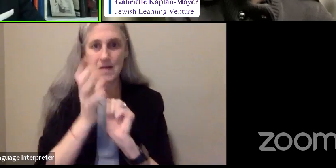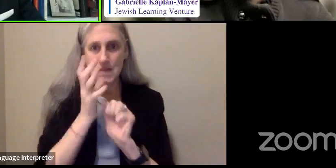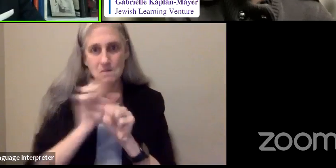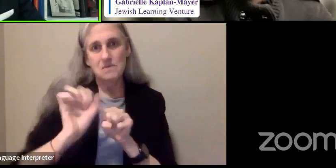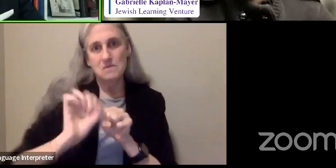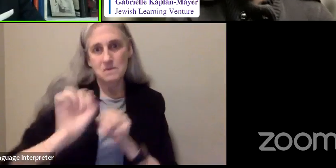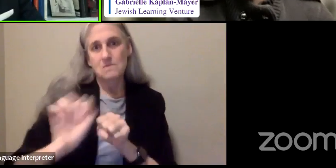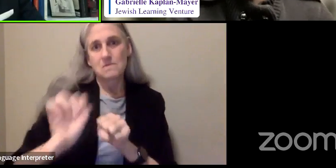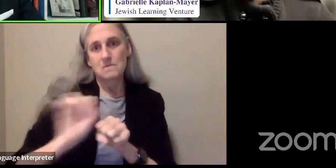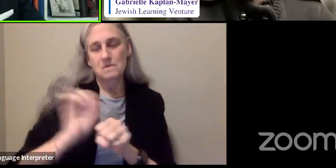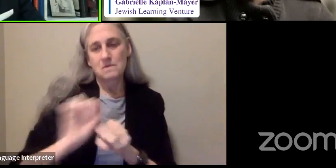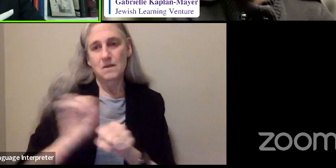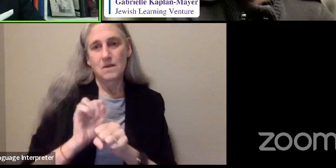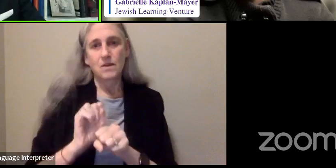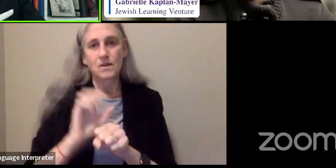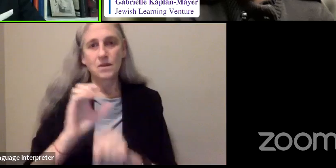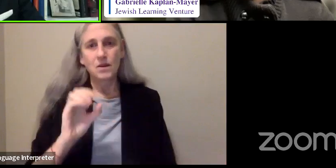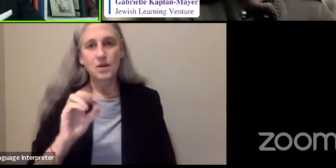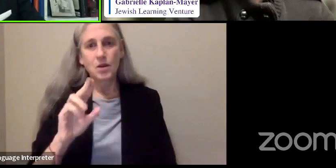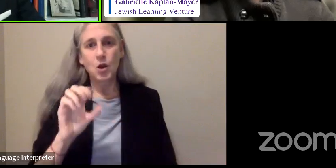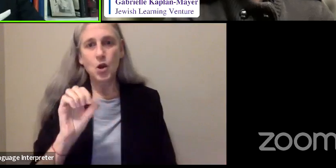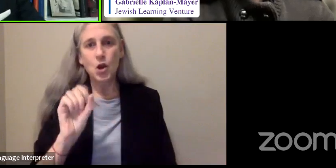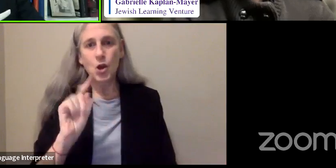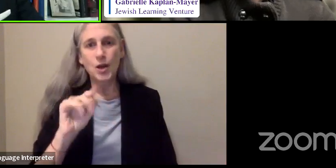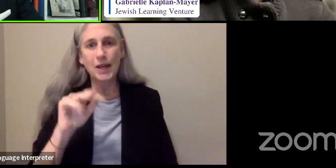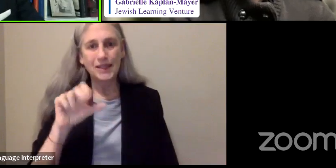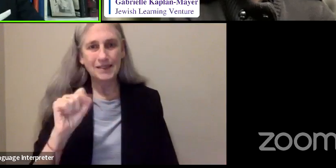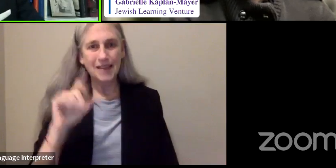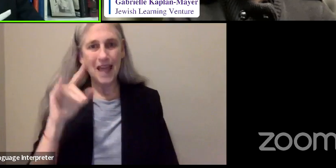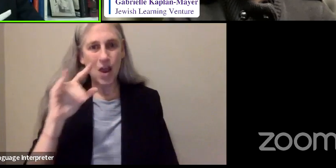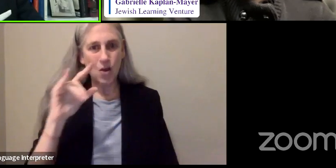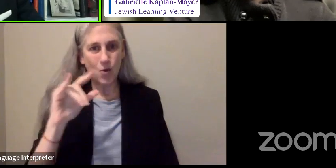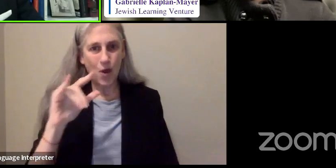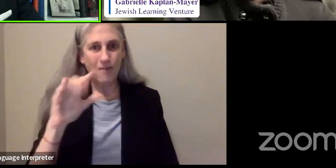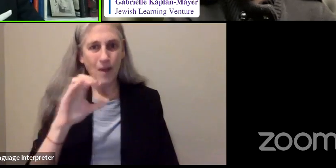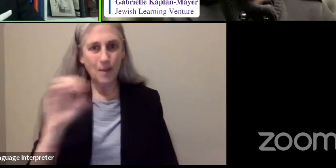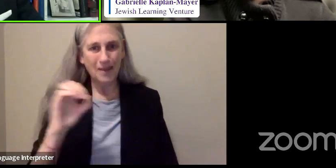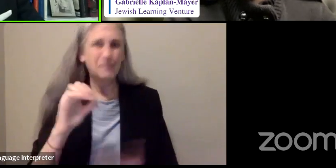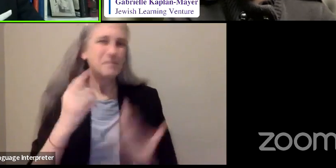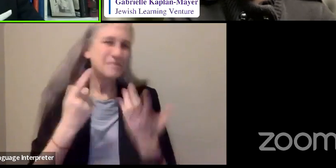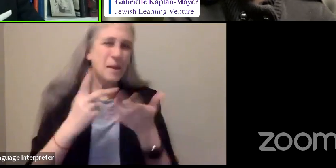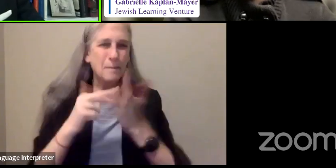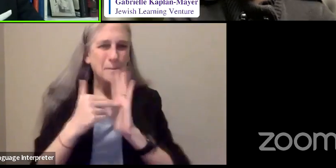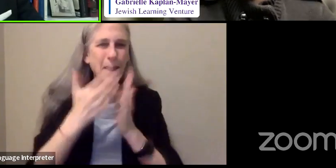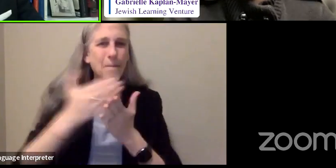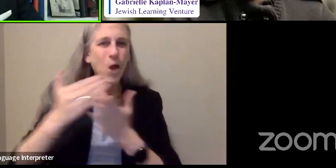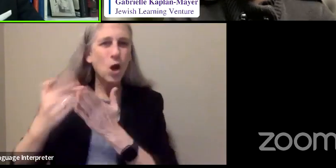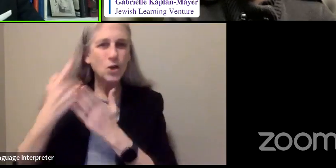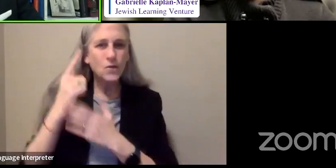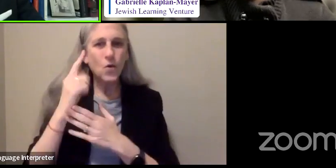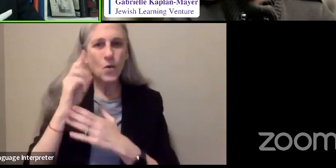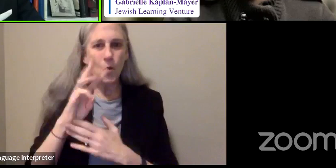at the Curtis Wright Aircraft Corporation, which made airplane parts for the World War Two effort.